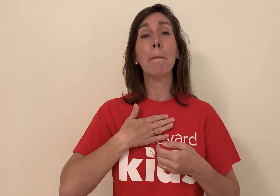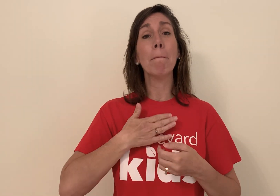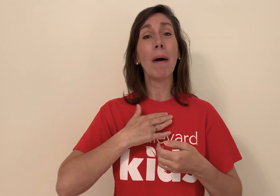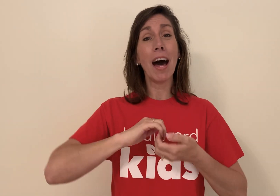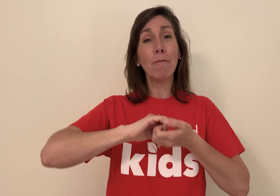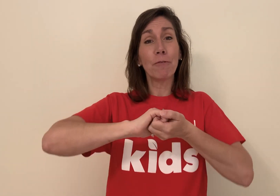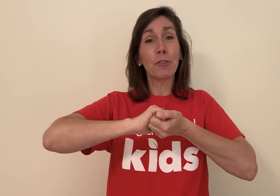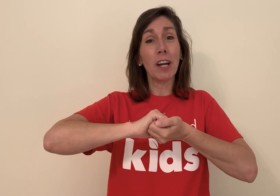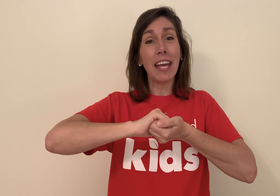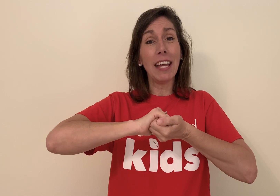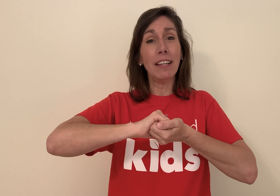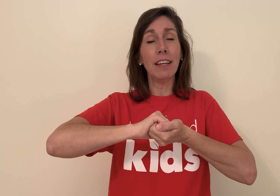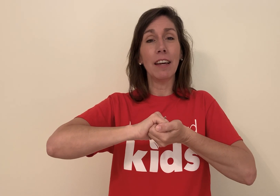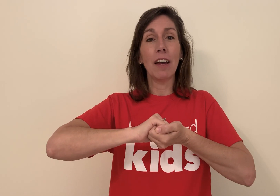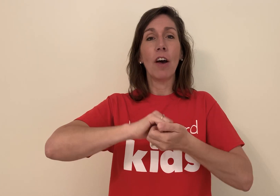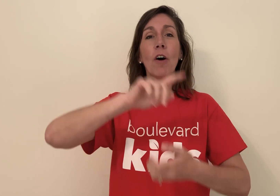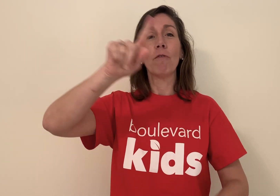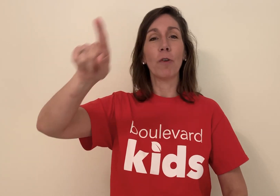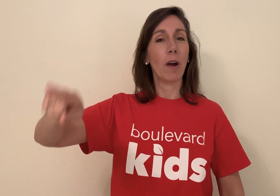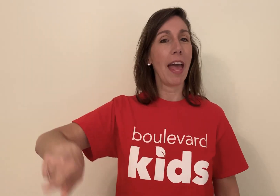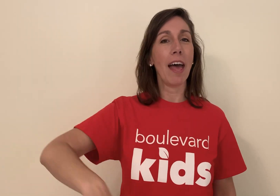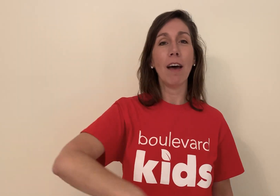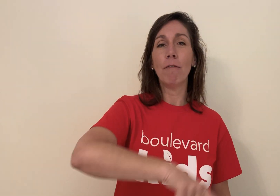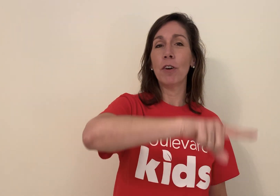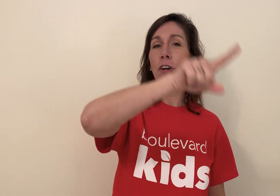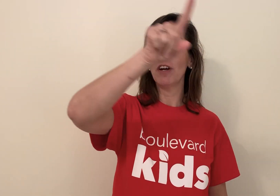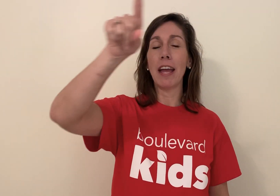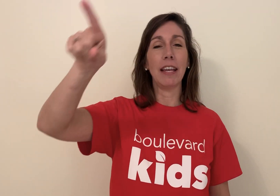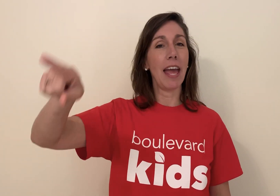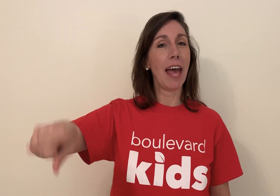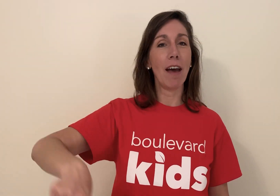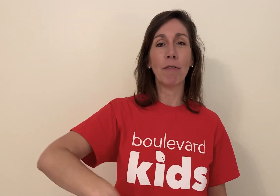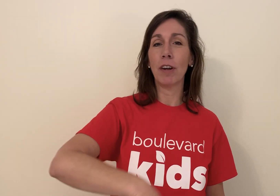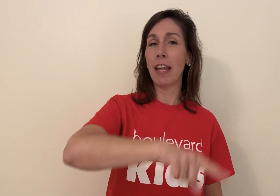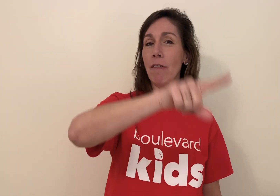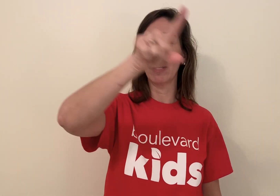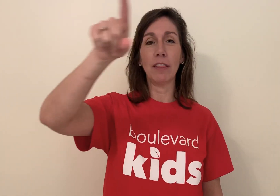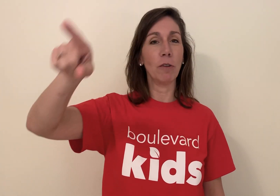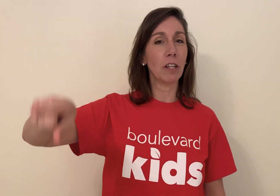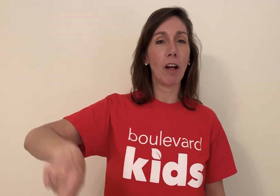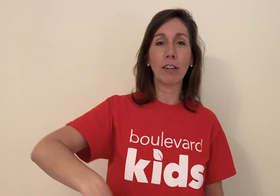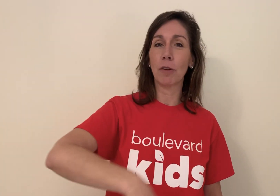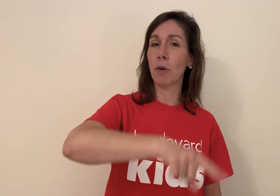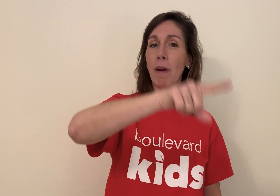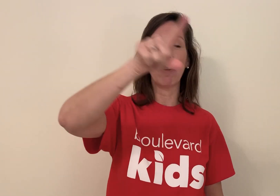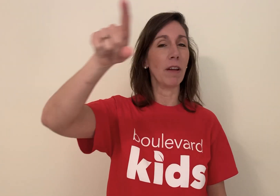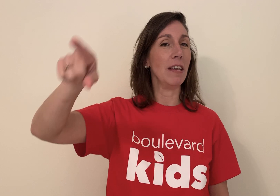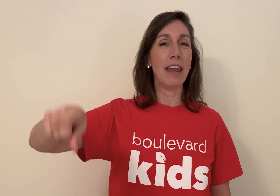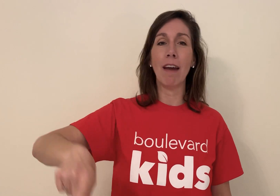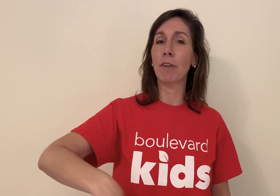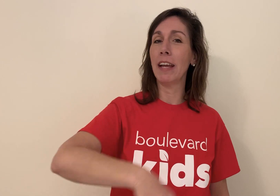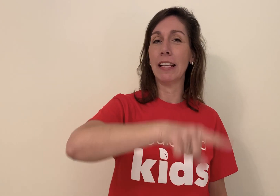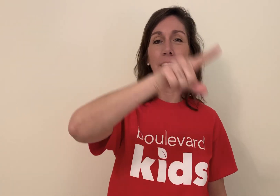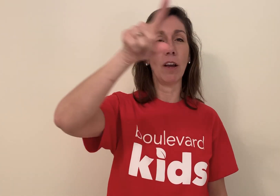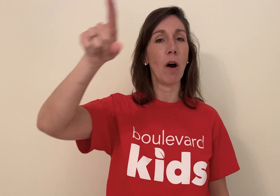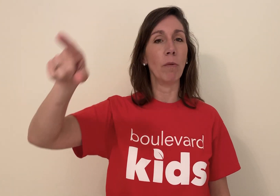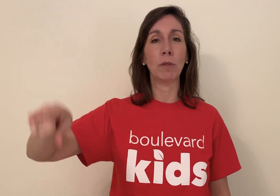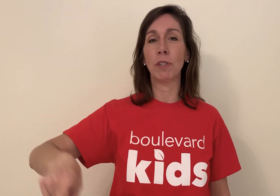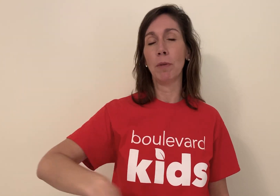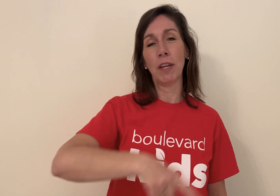my friend forever and ever and ever. Get those clocks going around and around. It never ends. He always wants to be